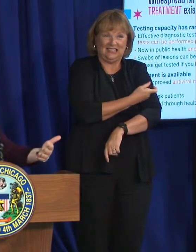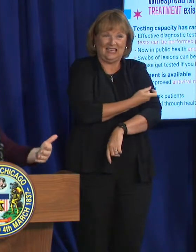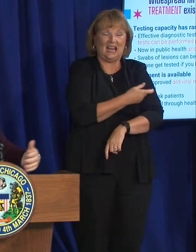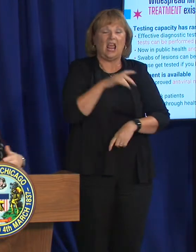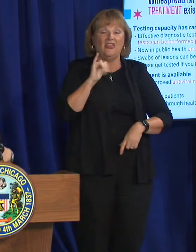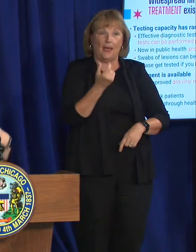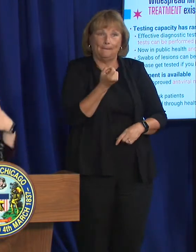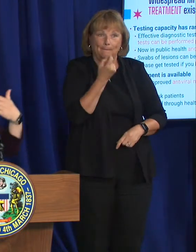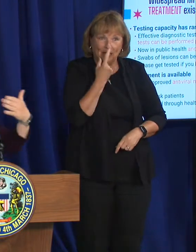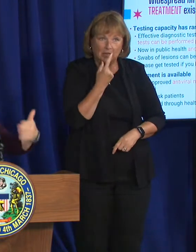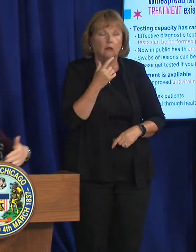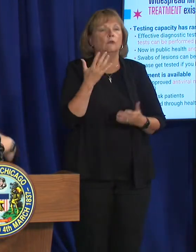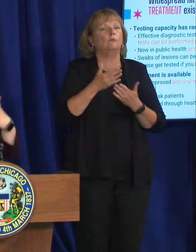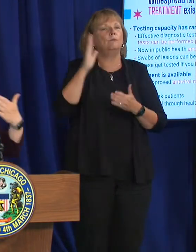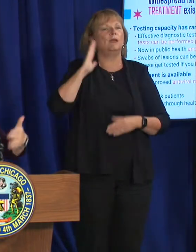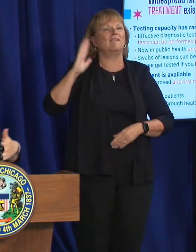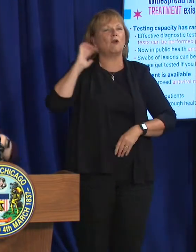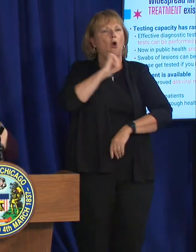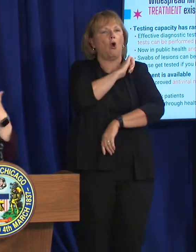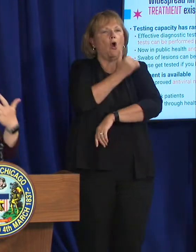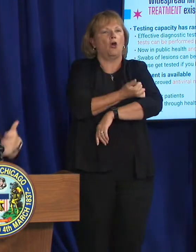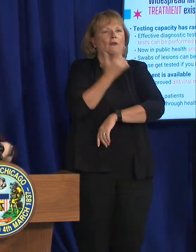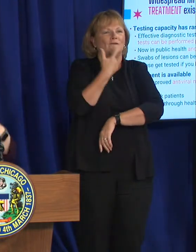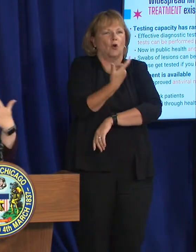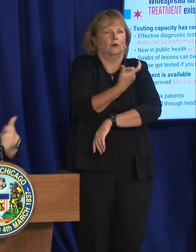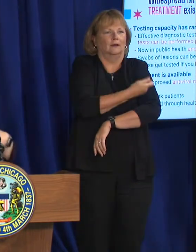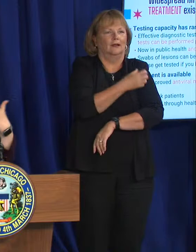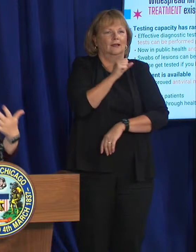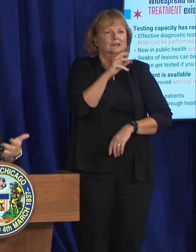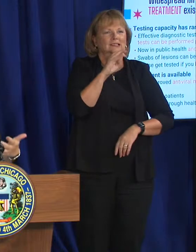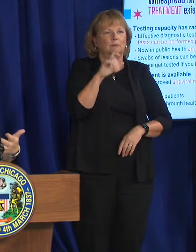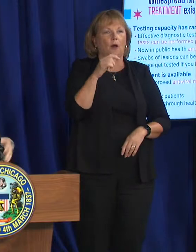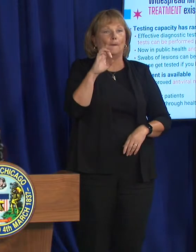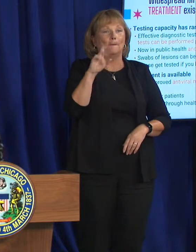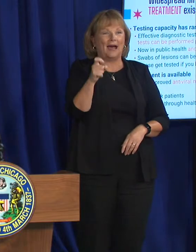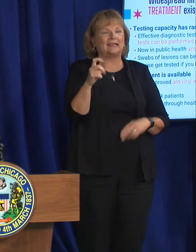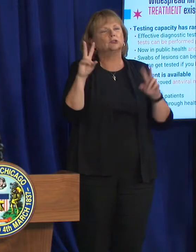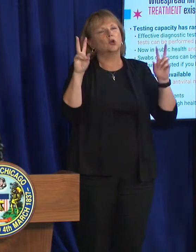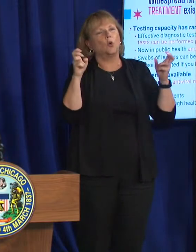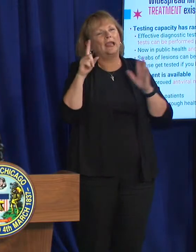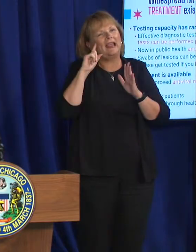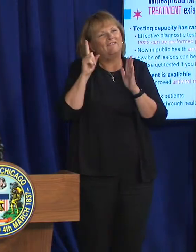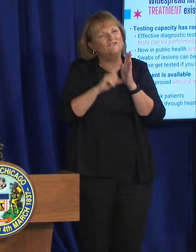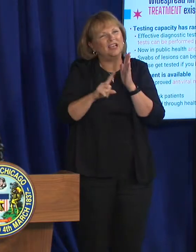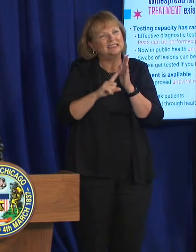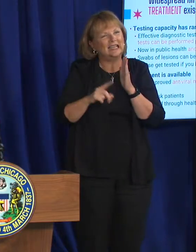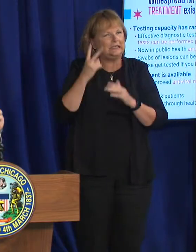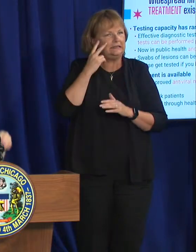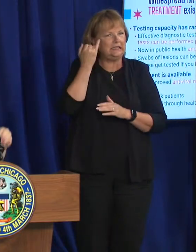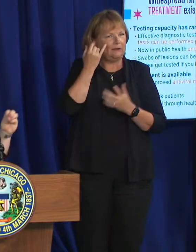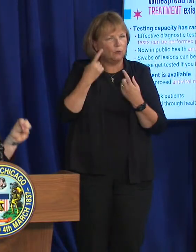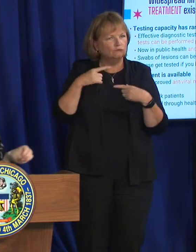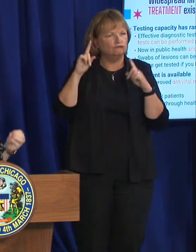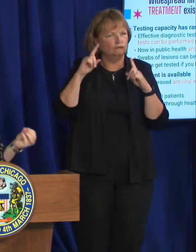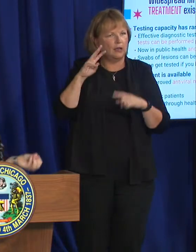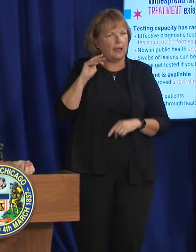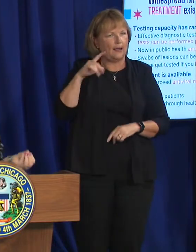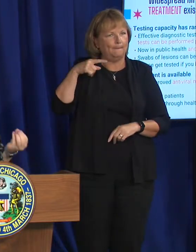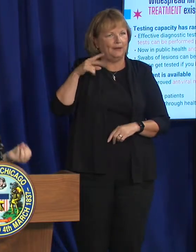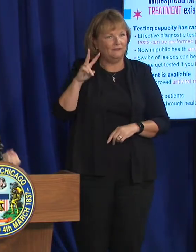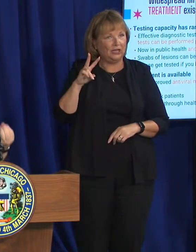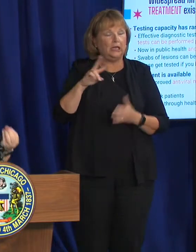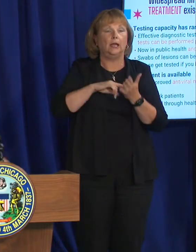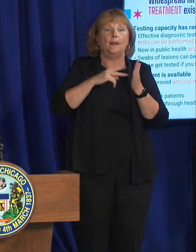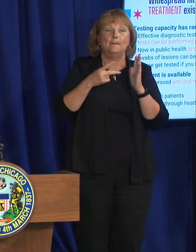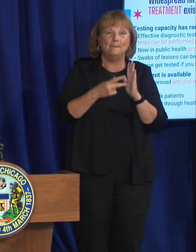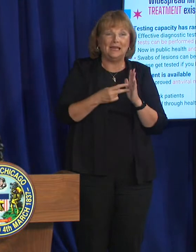smallpox. And so it is still under what's called investigational drug use for monkey pox, which means there can be a lot of burden